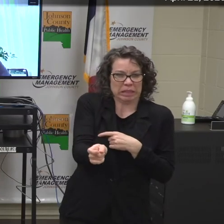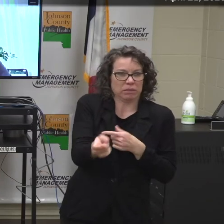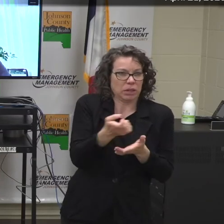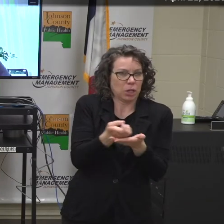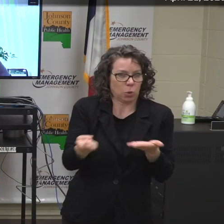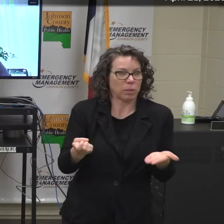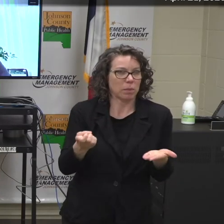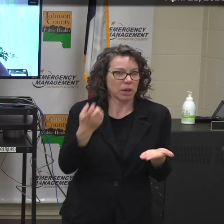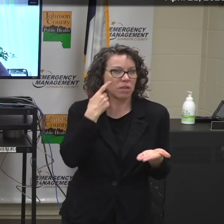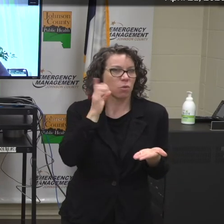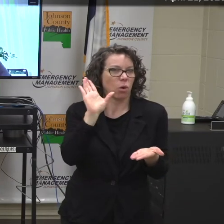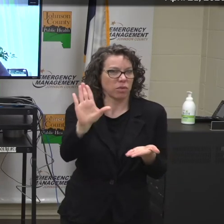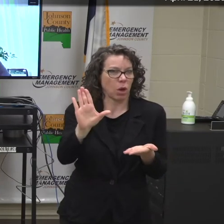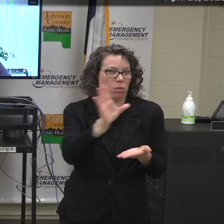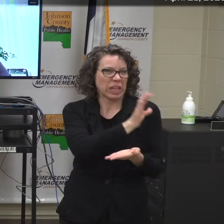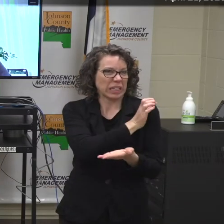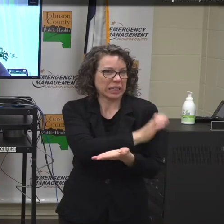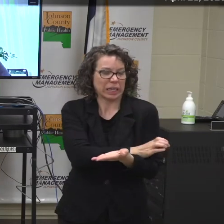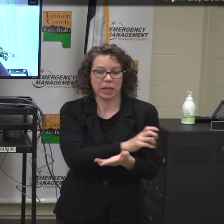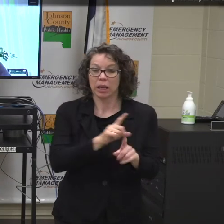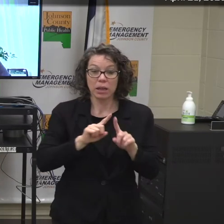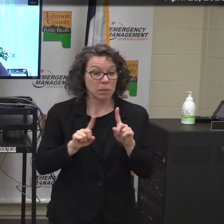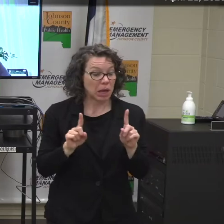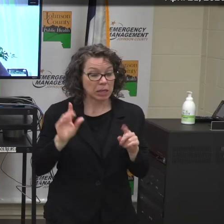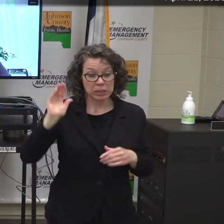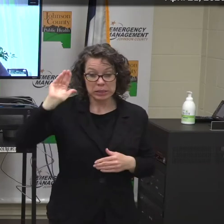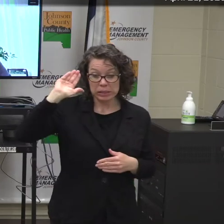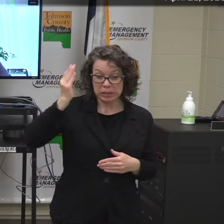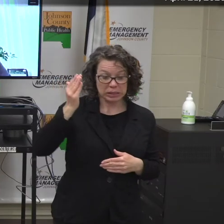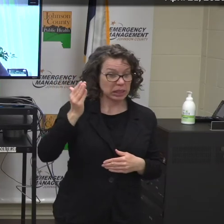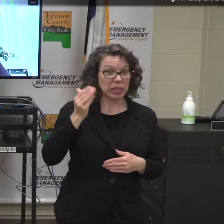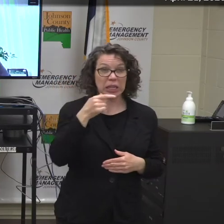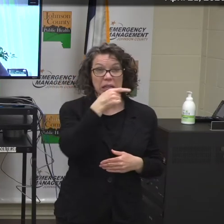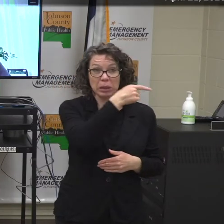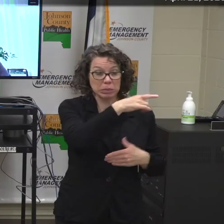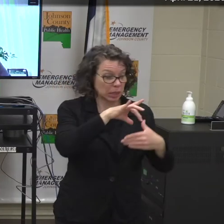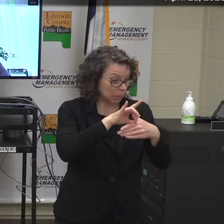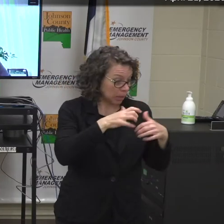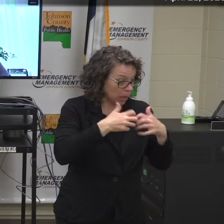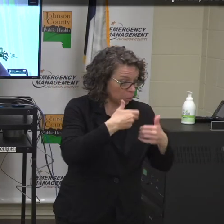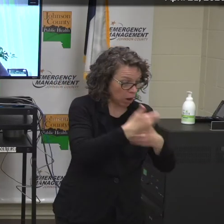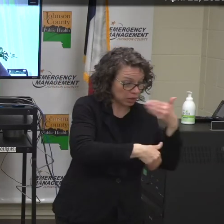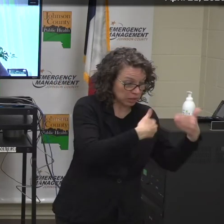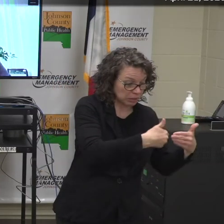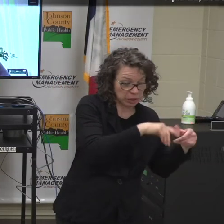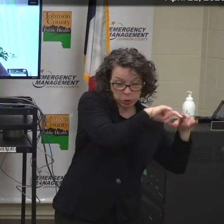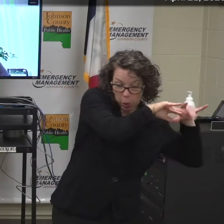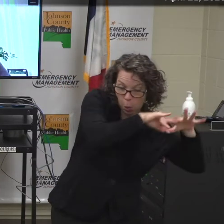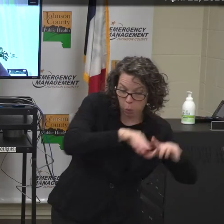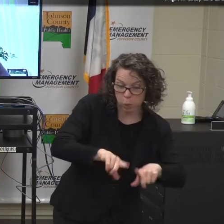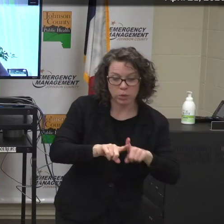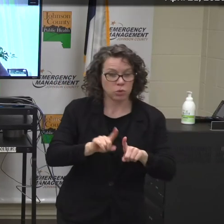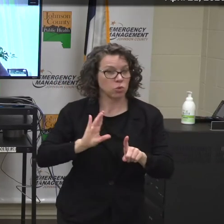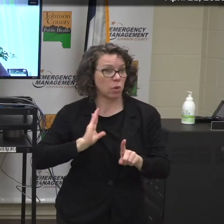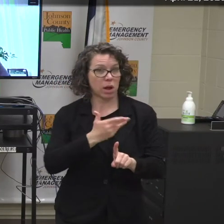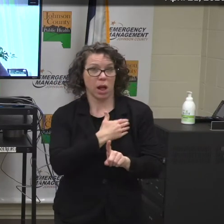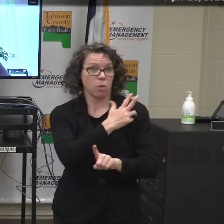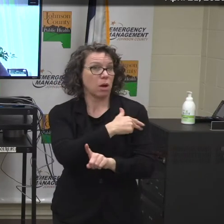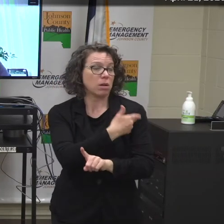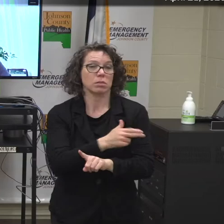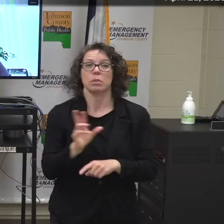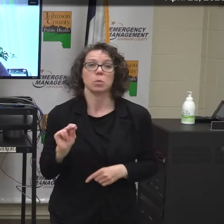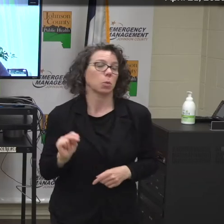But we are not aware of a large influx of need at this time.